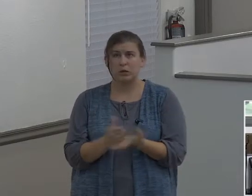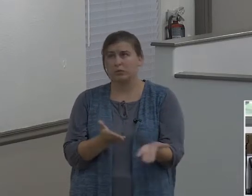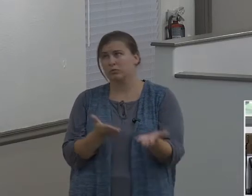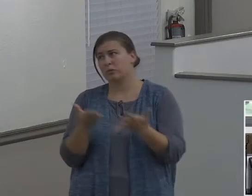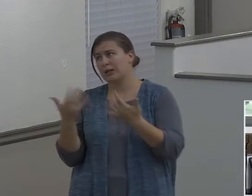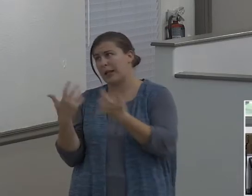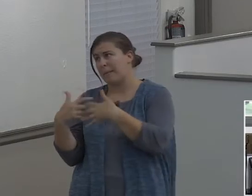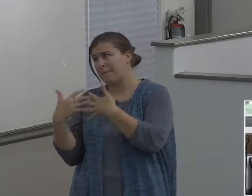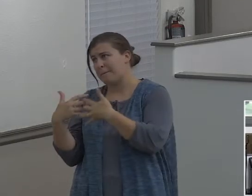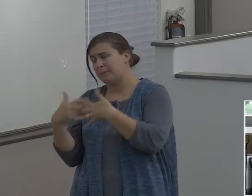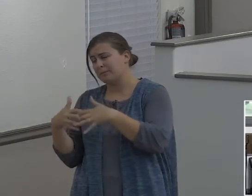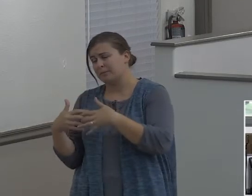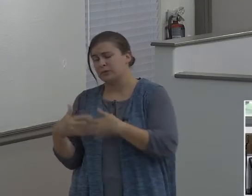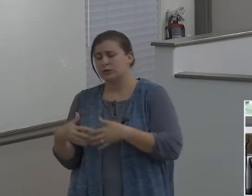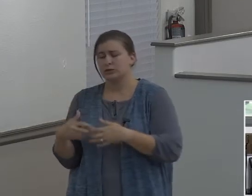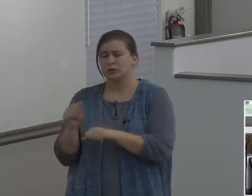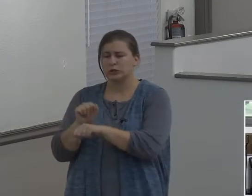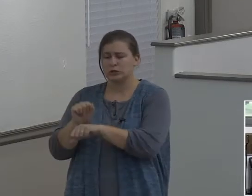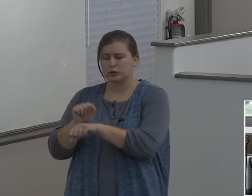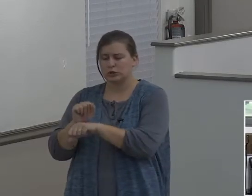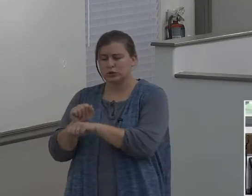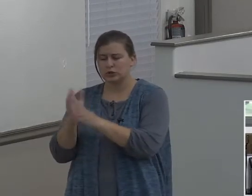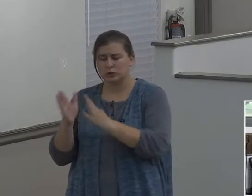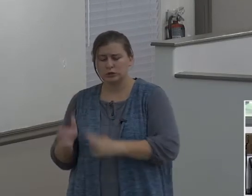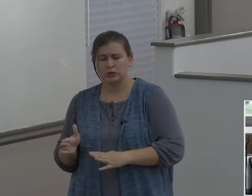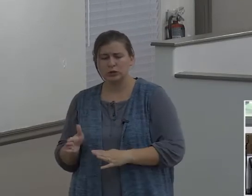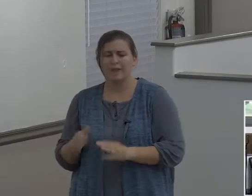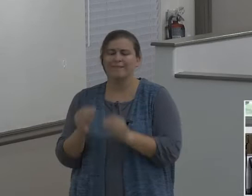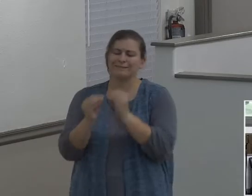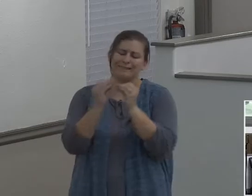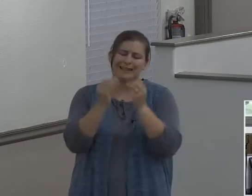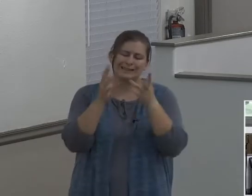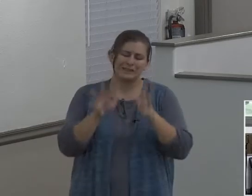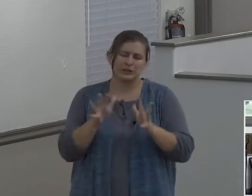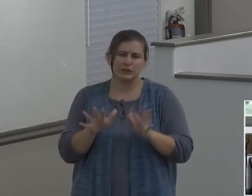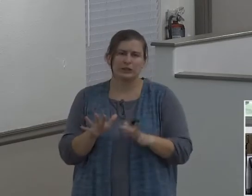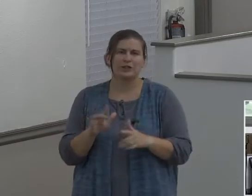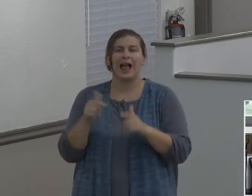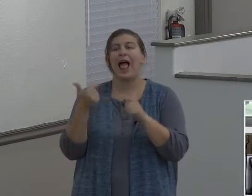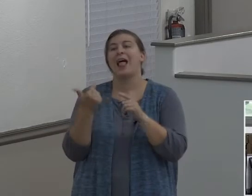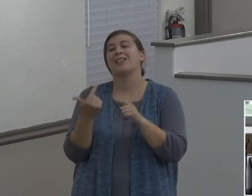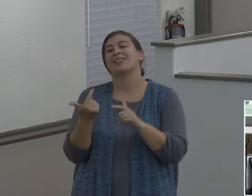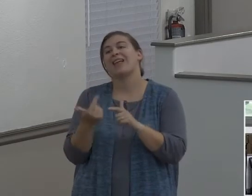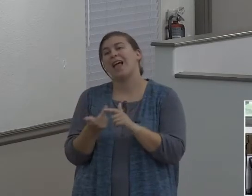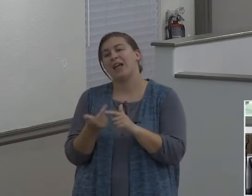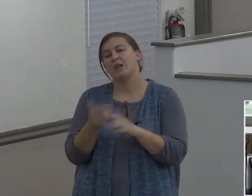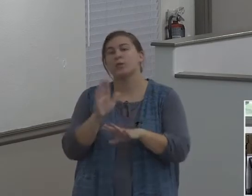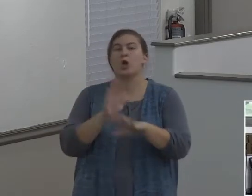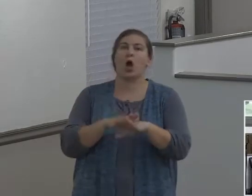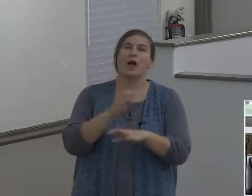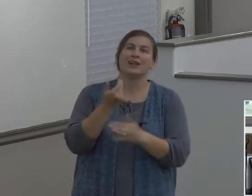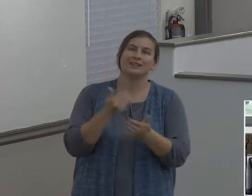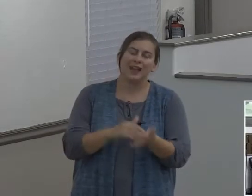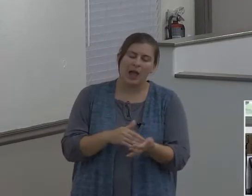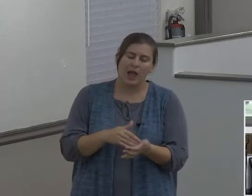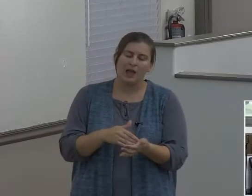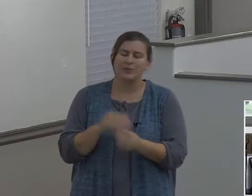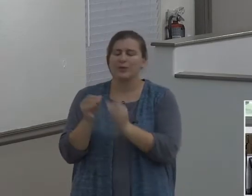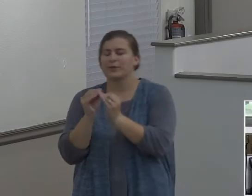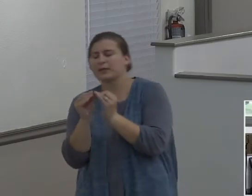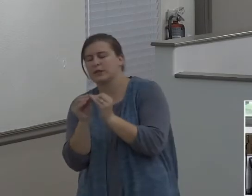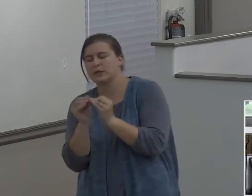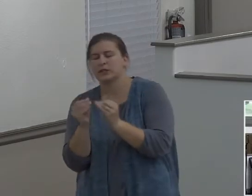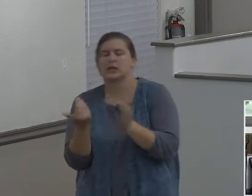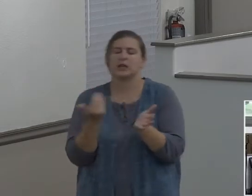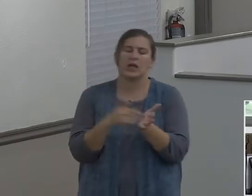he checks, he fixes the code and it goes away. And then a little while later, comes back on again and then you get it fixed. And after a while, that check engine